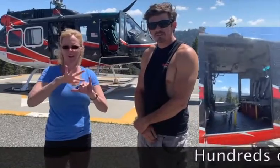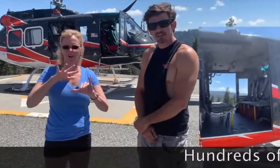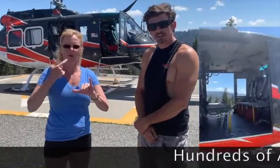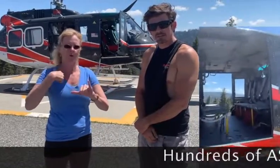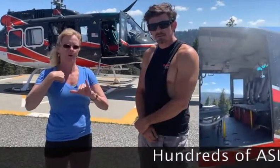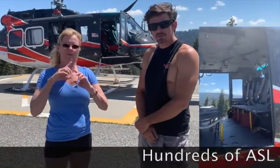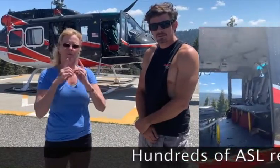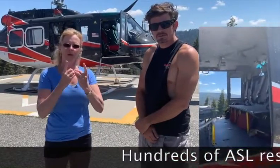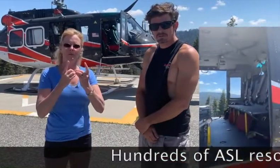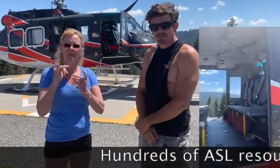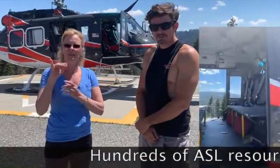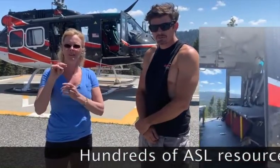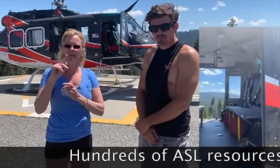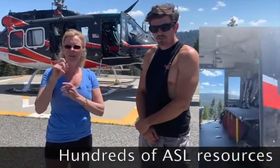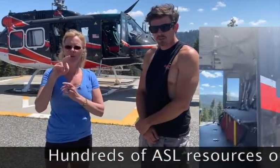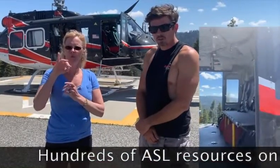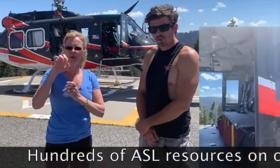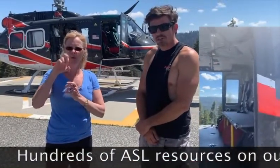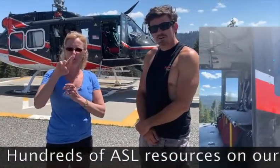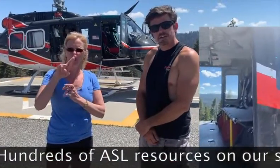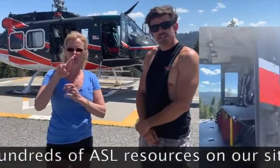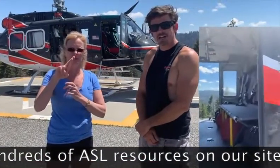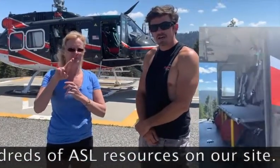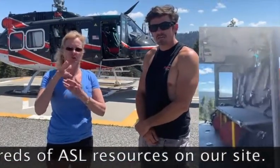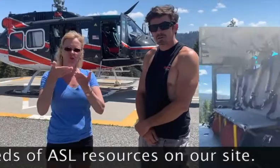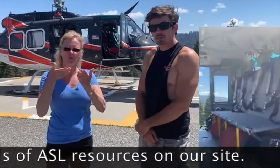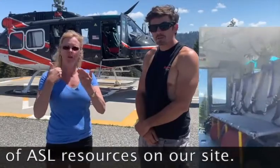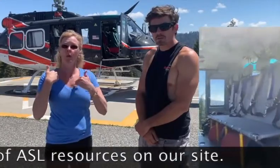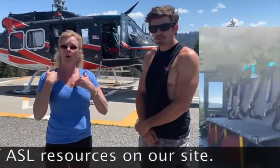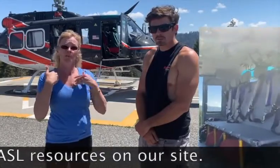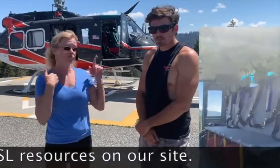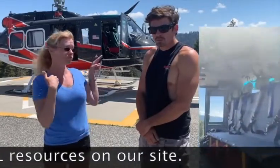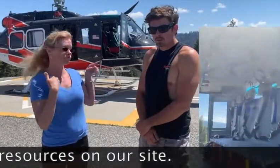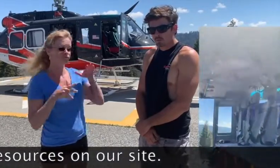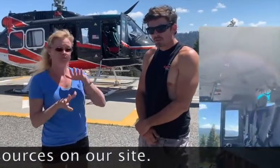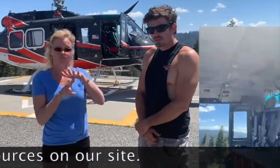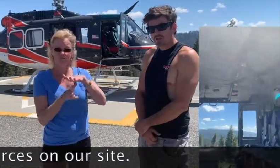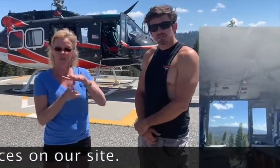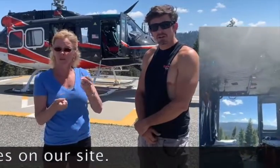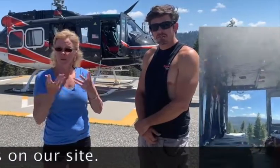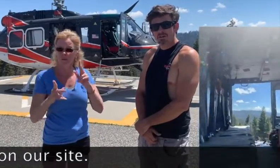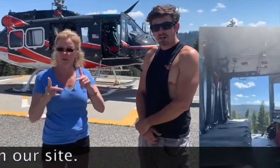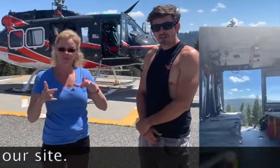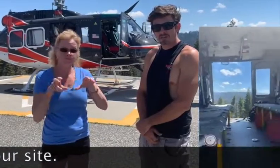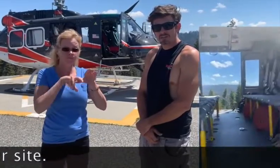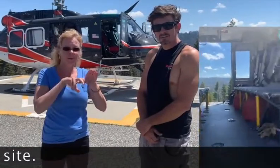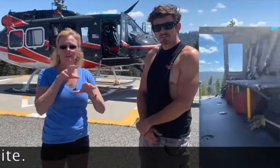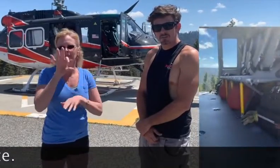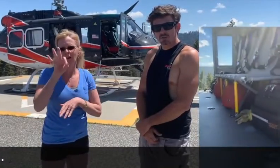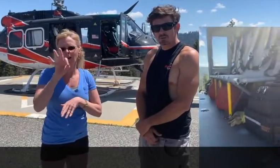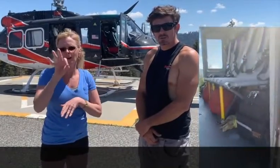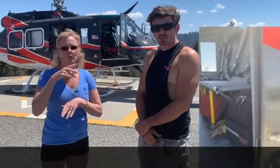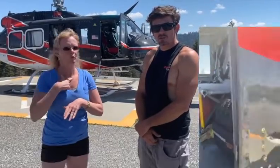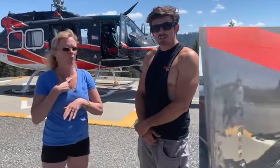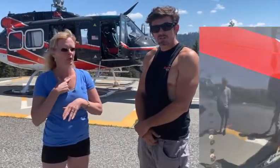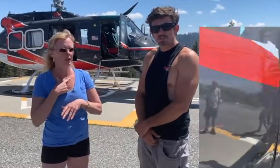helicopter service. We carry nine people. We fight fire. We search and rescue.